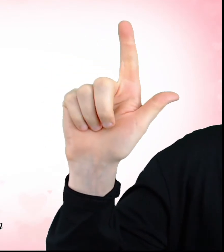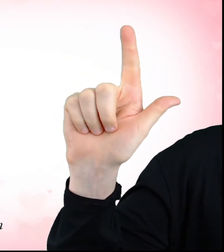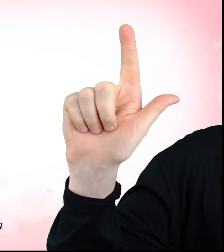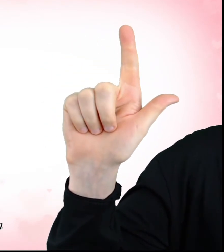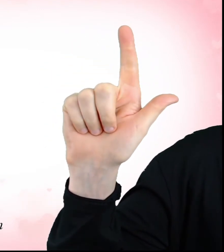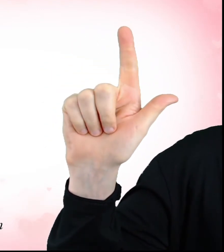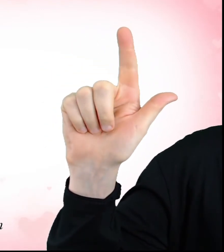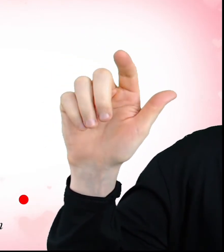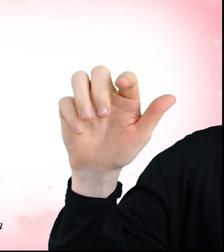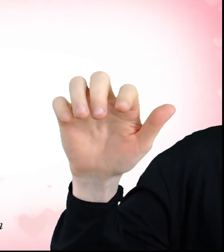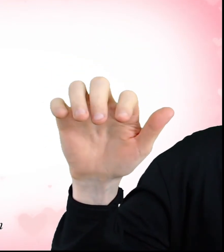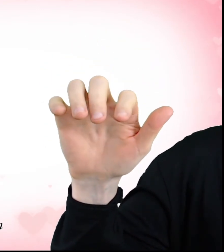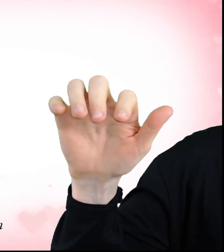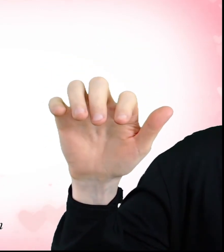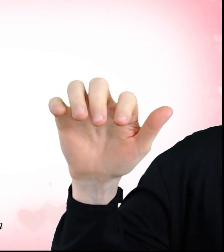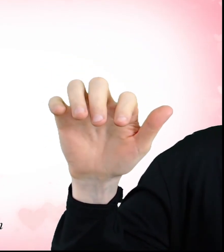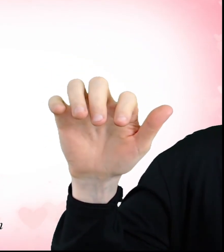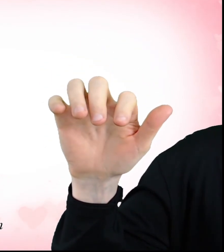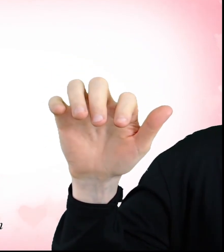Baby, let me take you for a ride